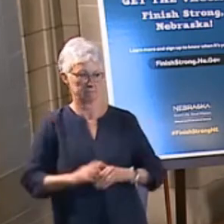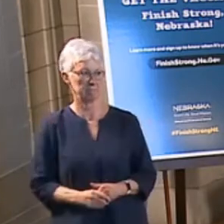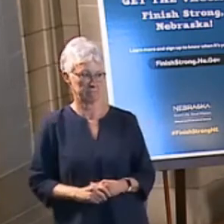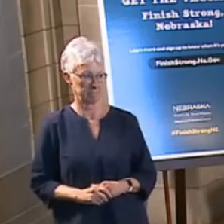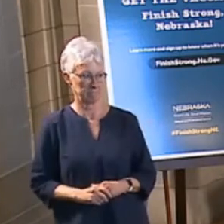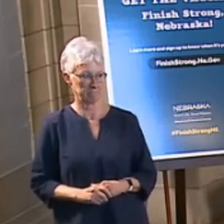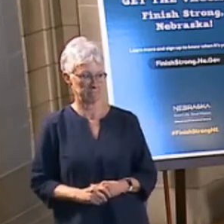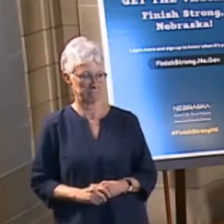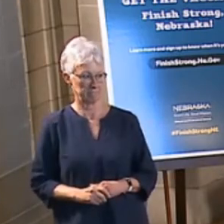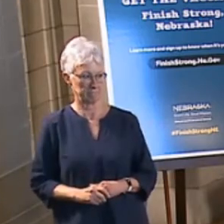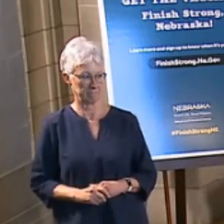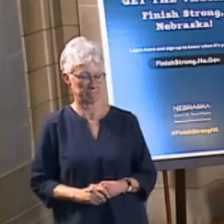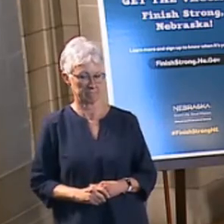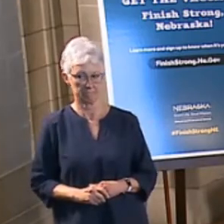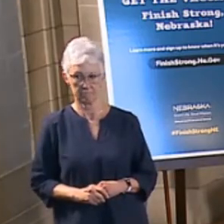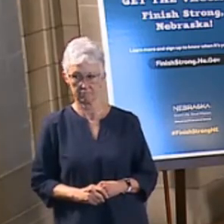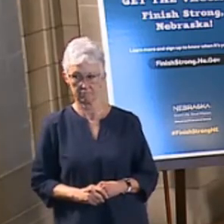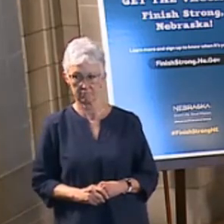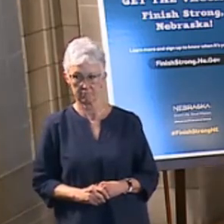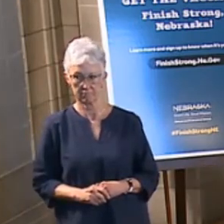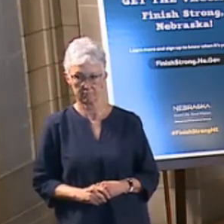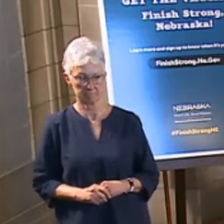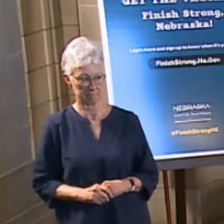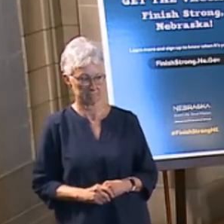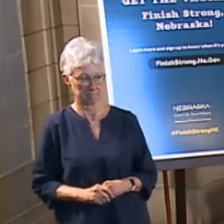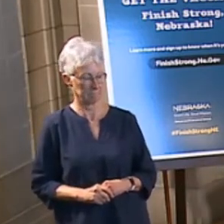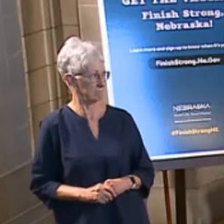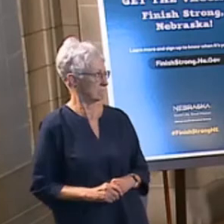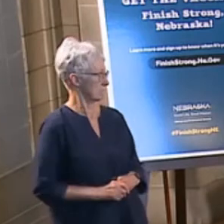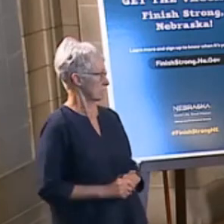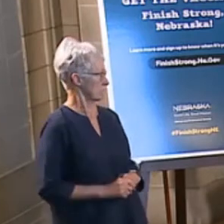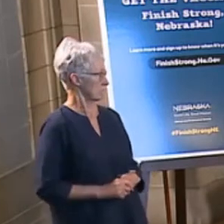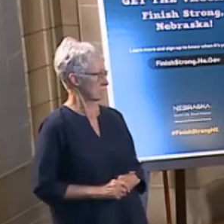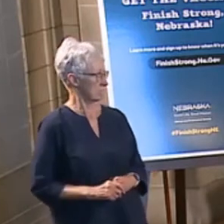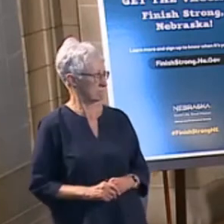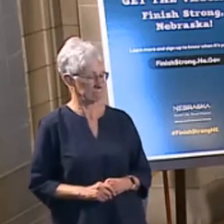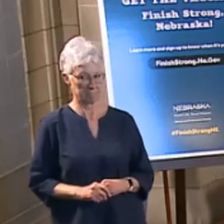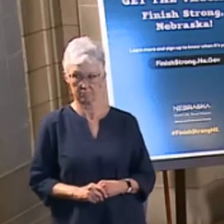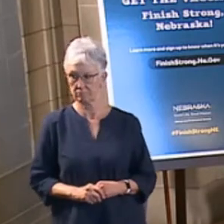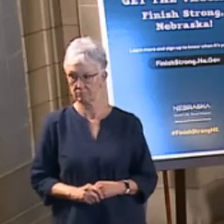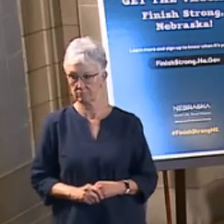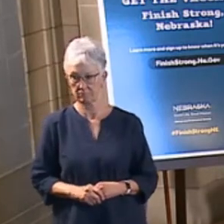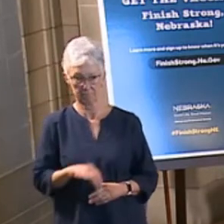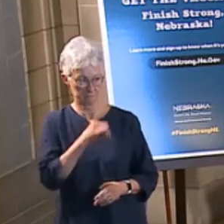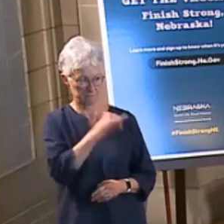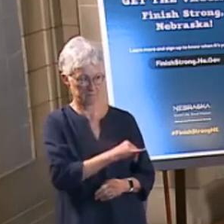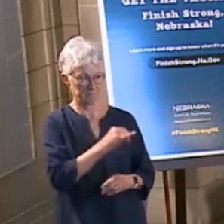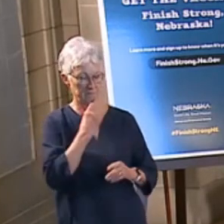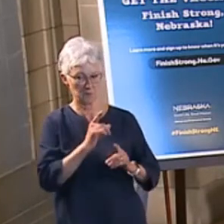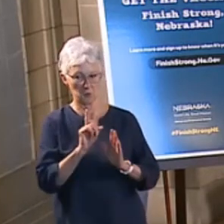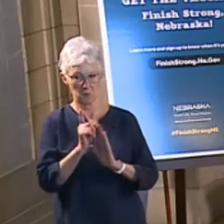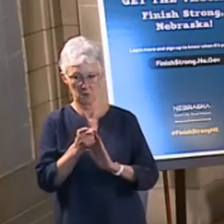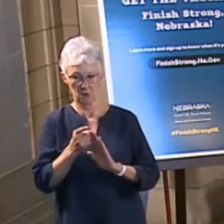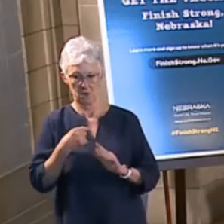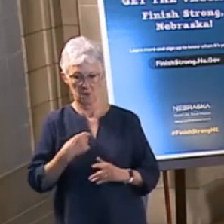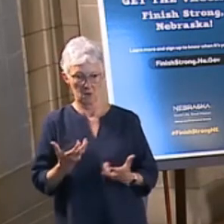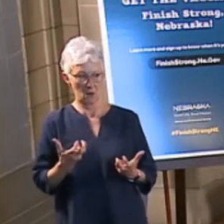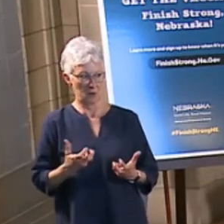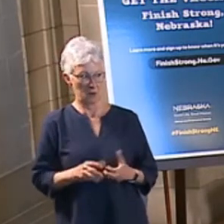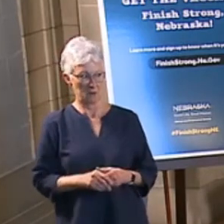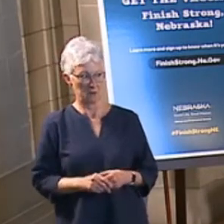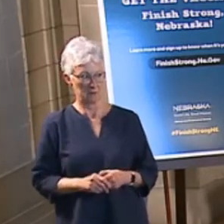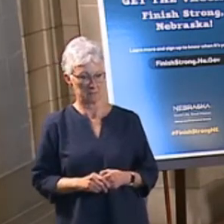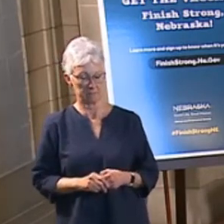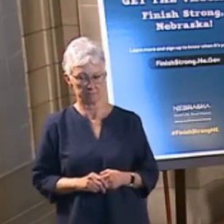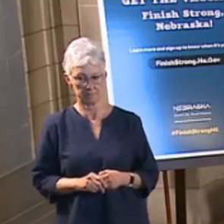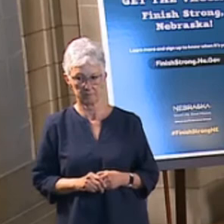All right. So, Senator Stairs, actually, will you stay up here for a moment? And actually, I'd like to call, let's see, make sure we've